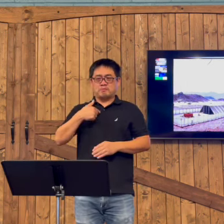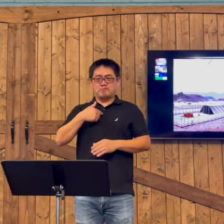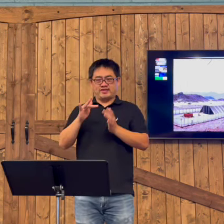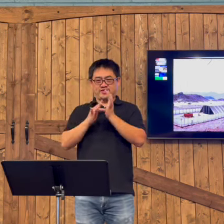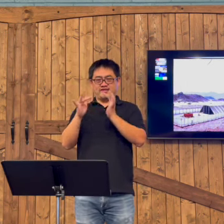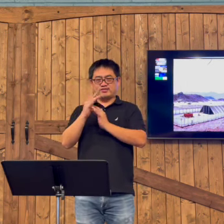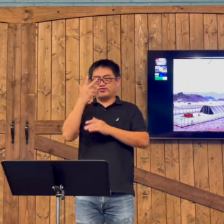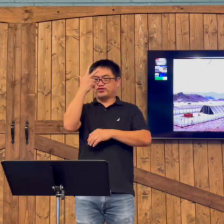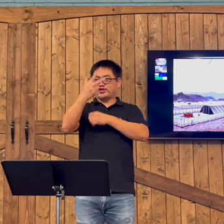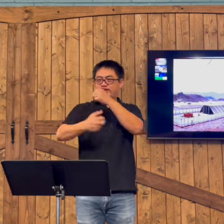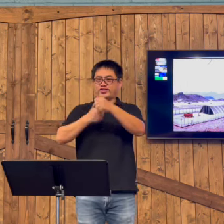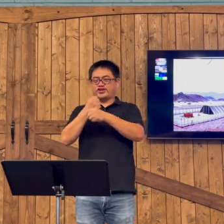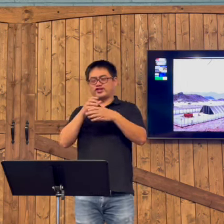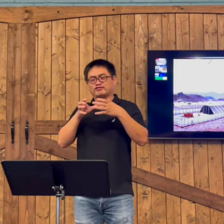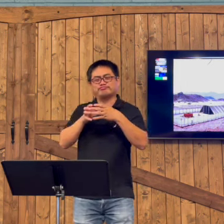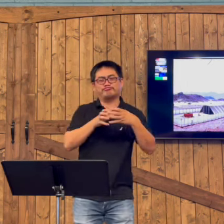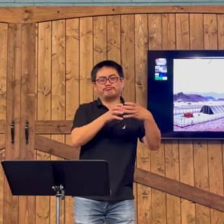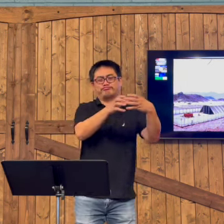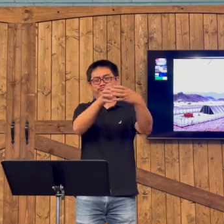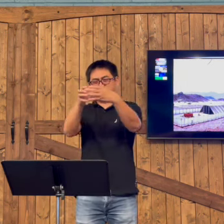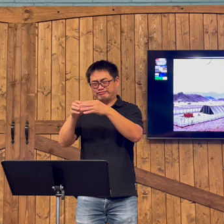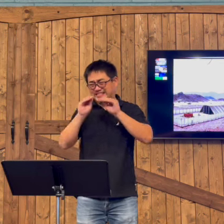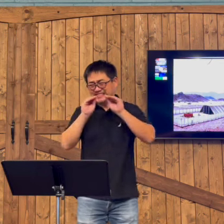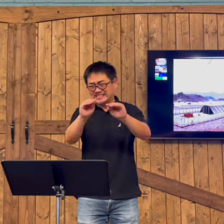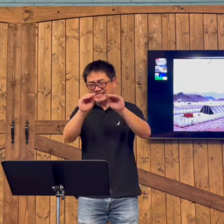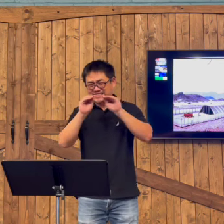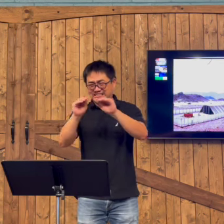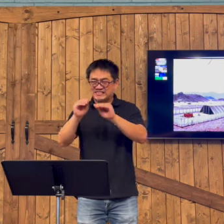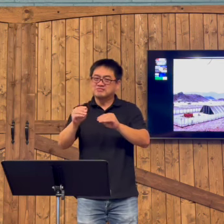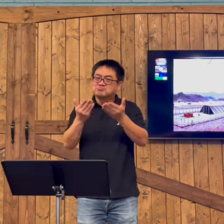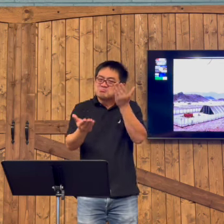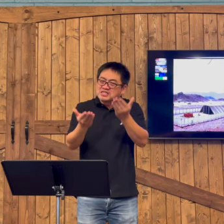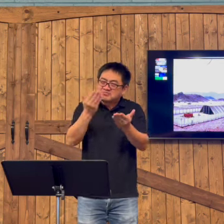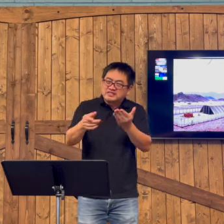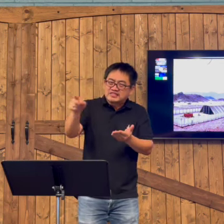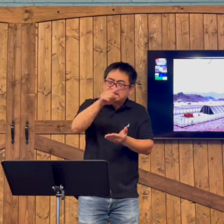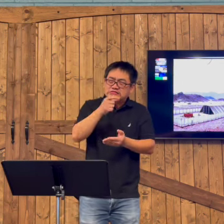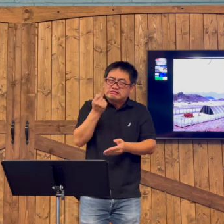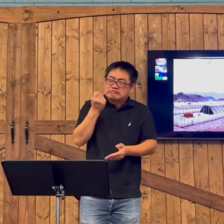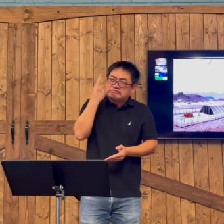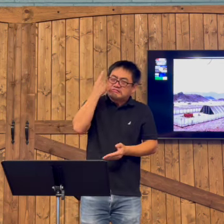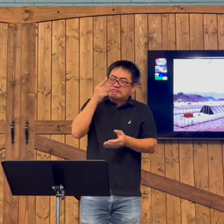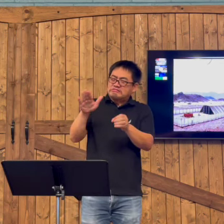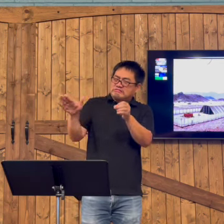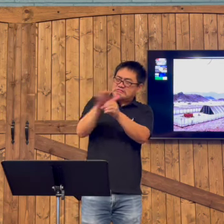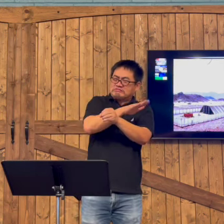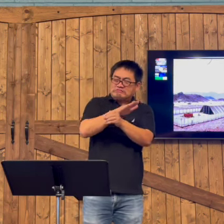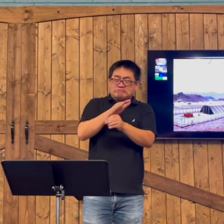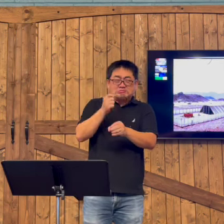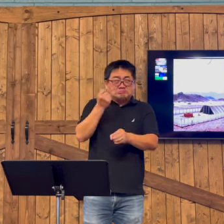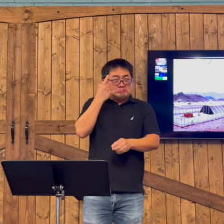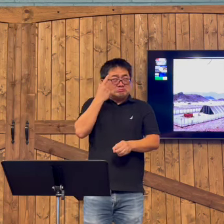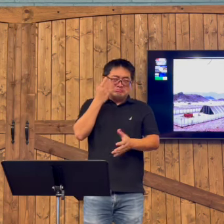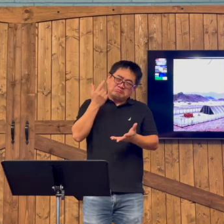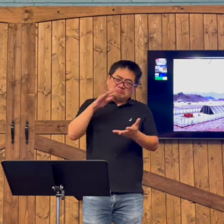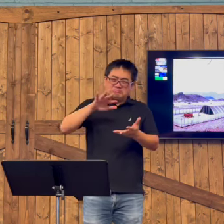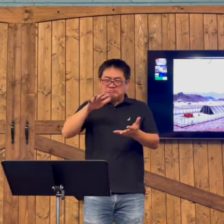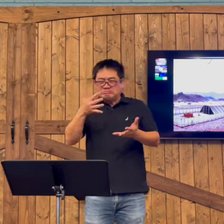in Jesus. Jesus told them that He was with them three years and taught them. And they may not have understood